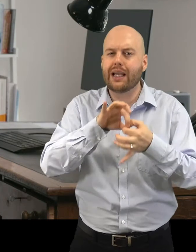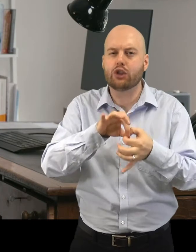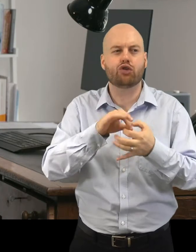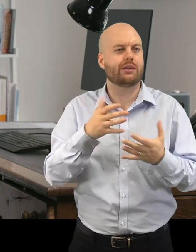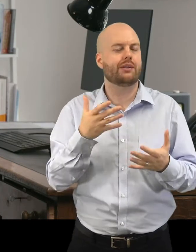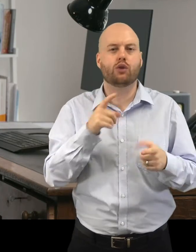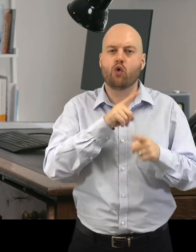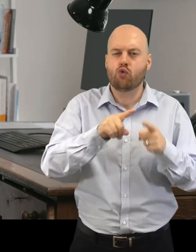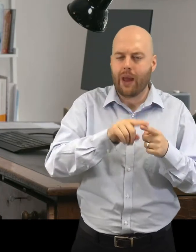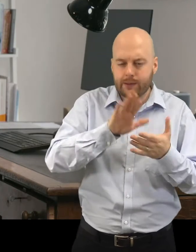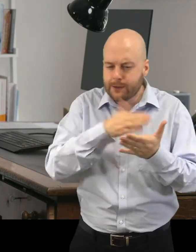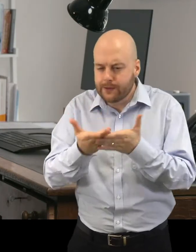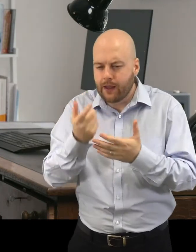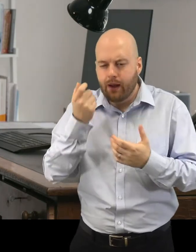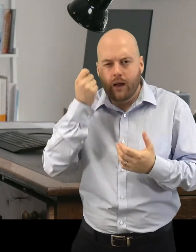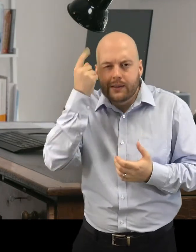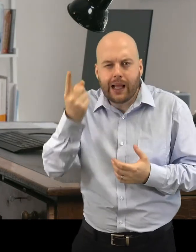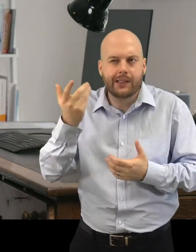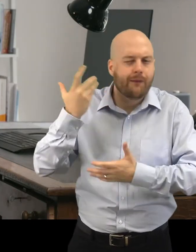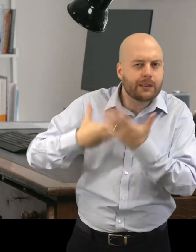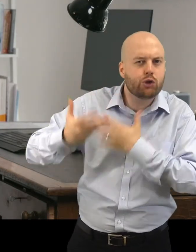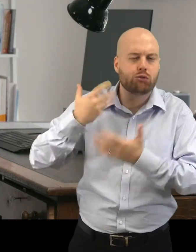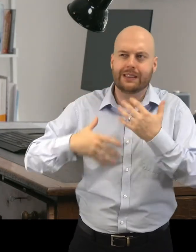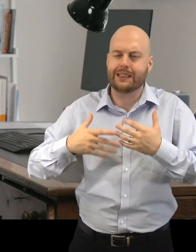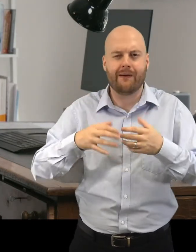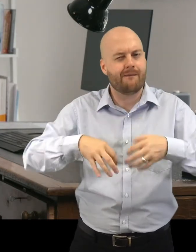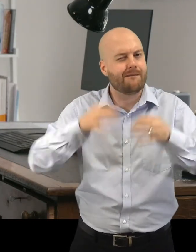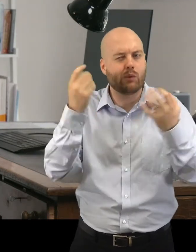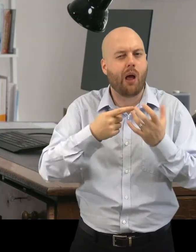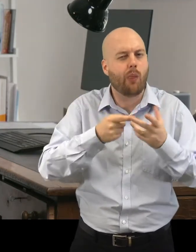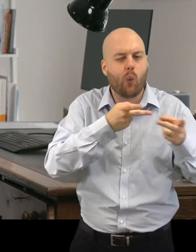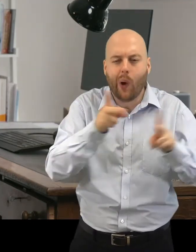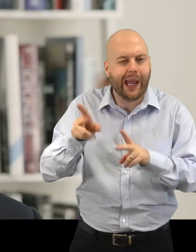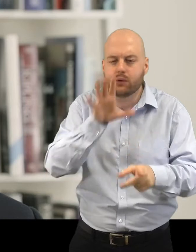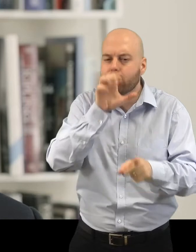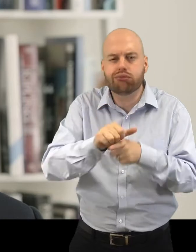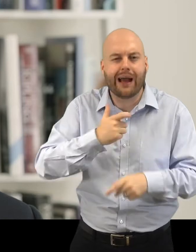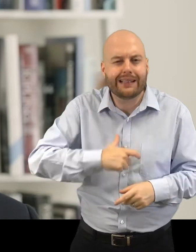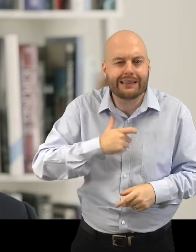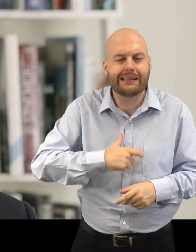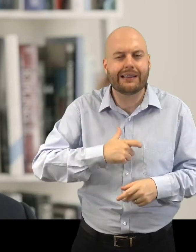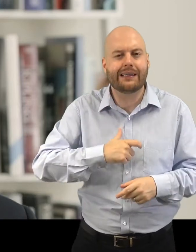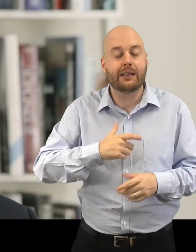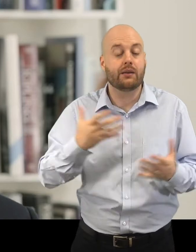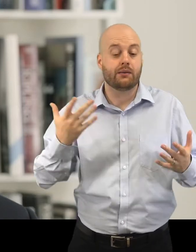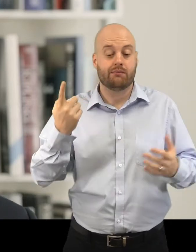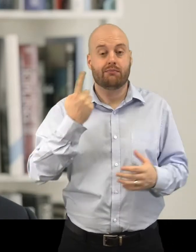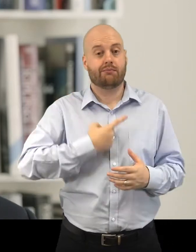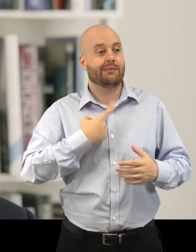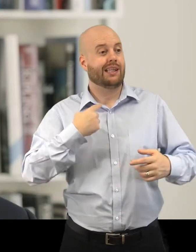our learning, reinterpret their understanding of history and identity. Being the director of the V&A, you might